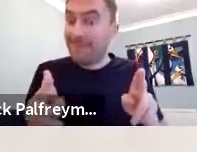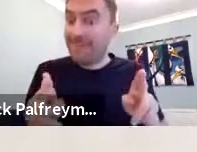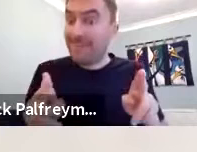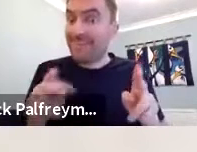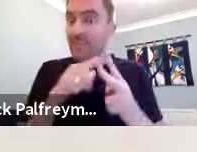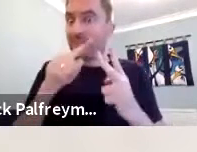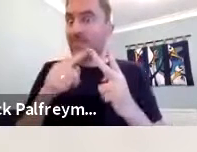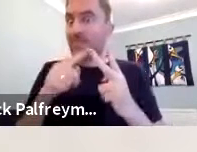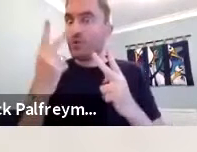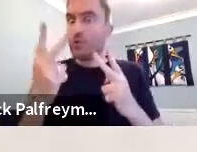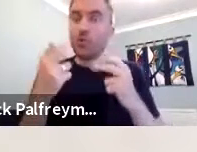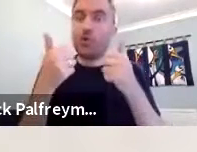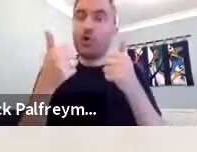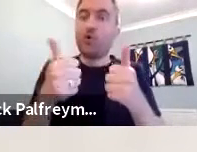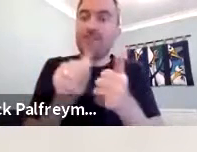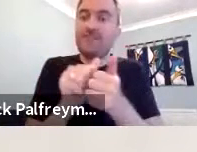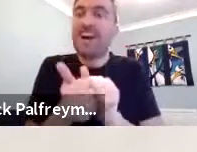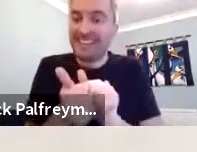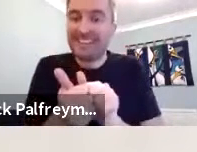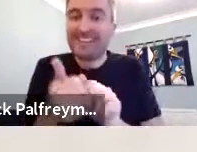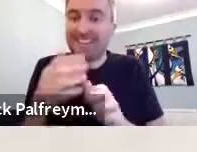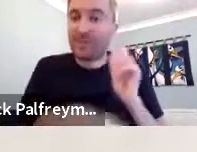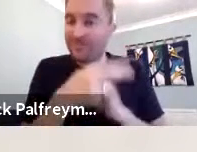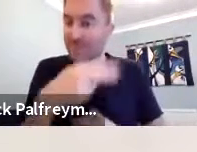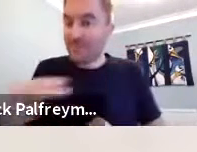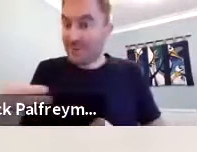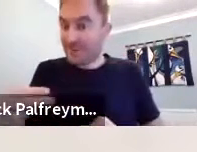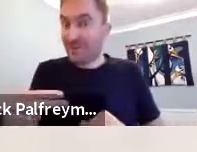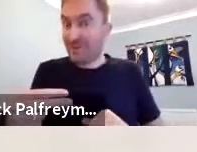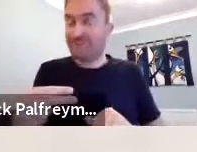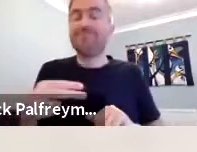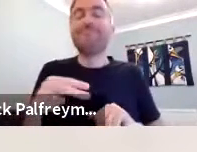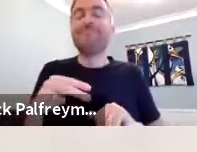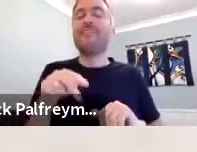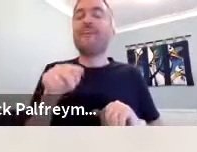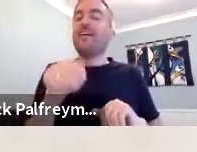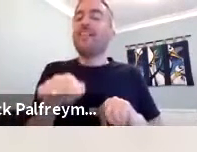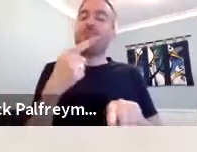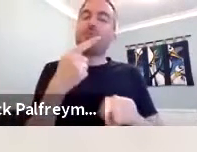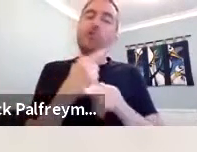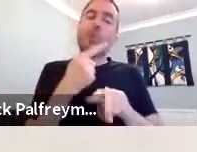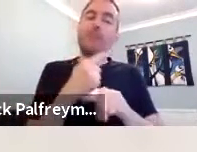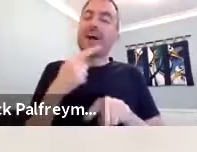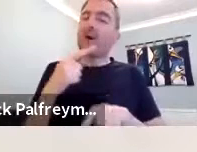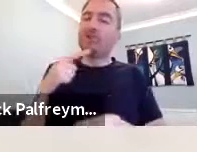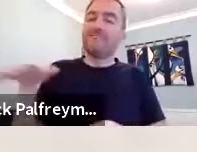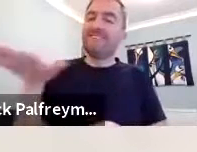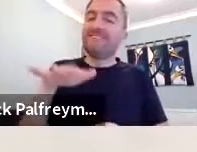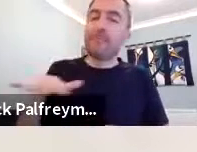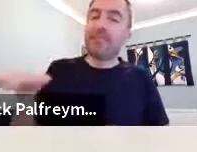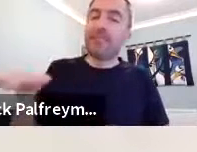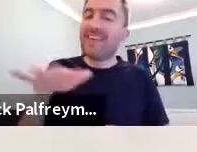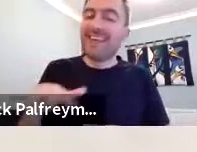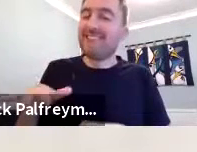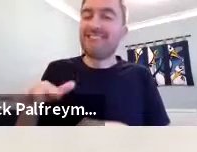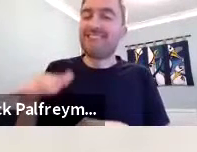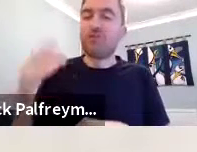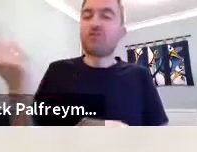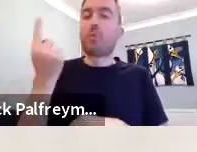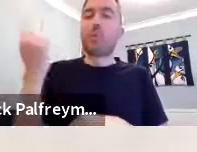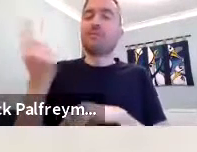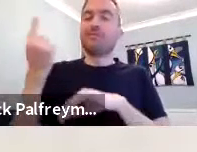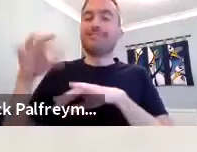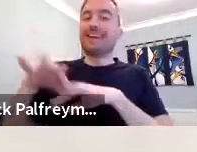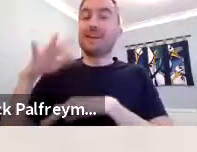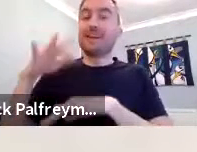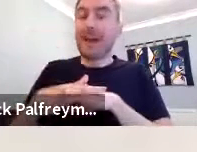So, that clip there, there's two good friends from Indonesia having that chat. And